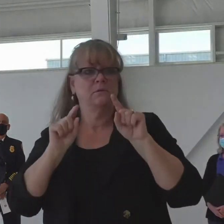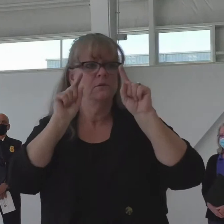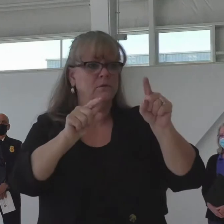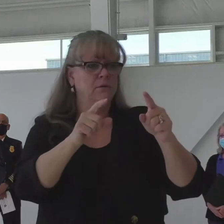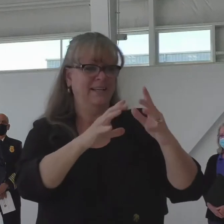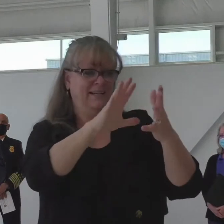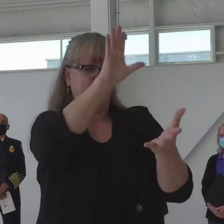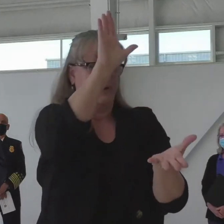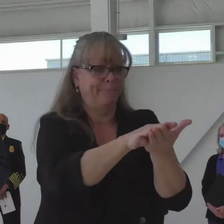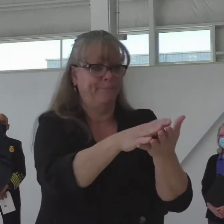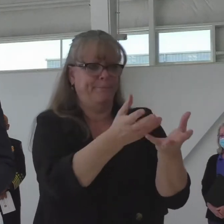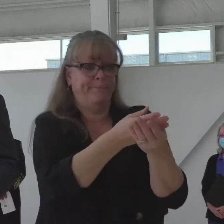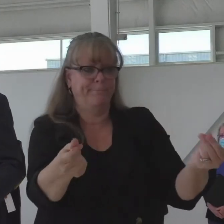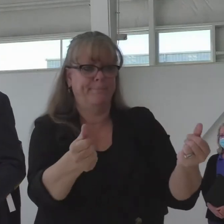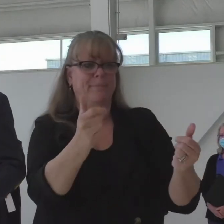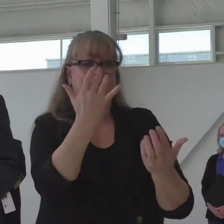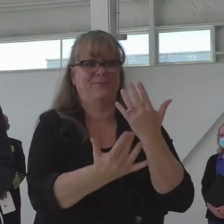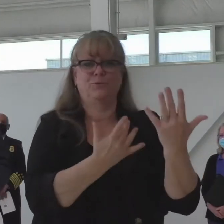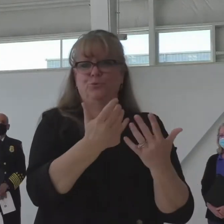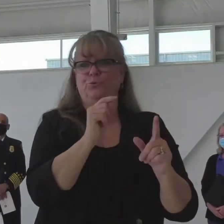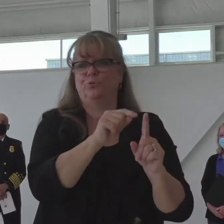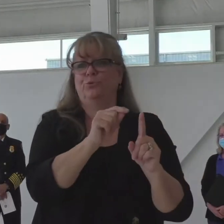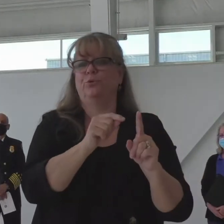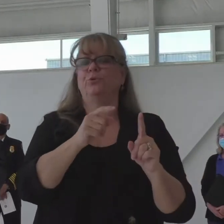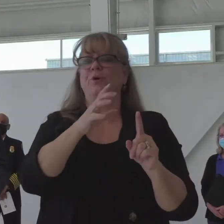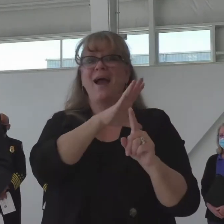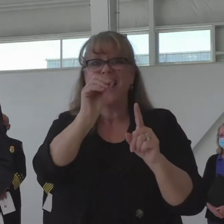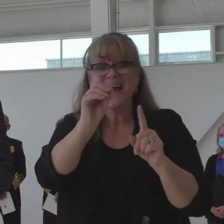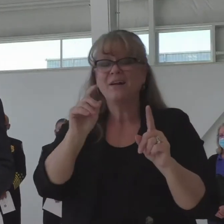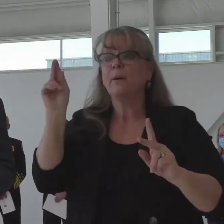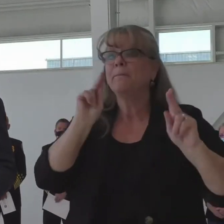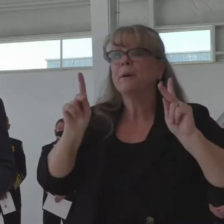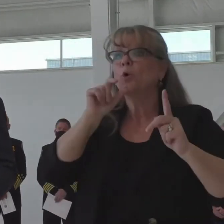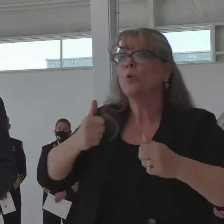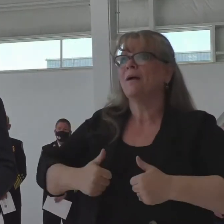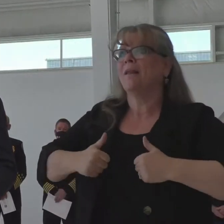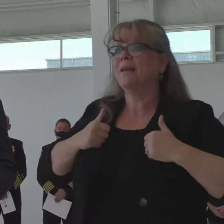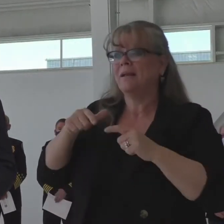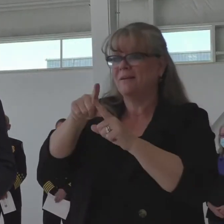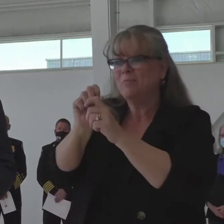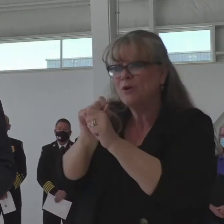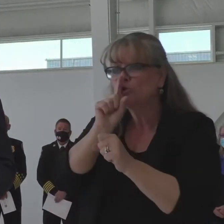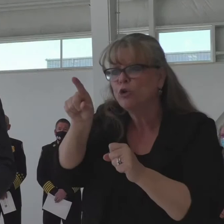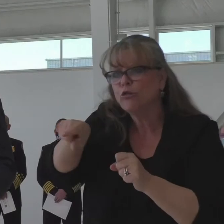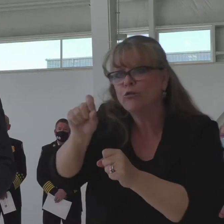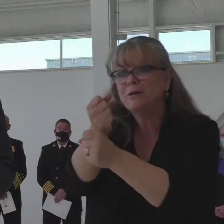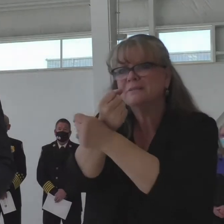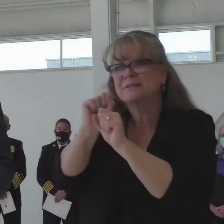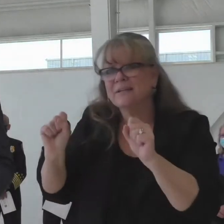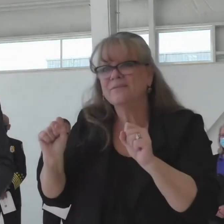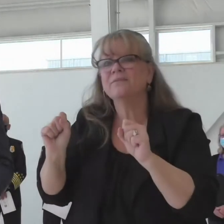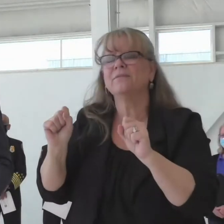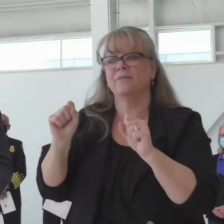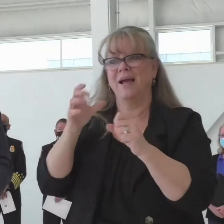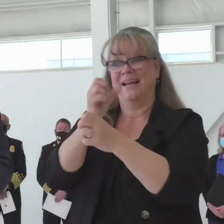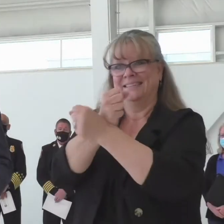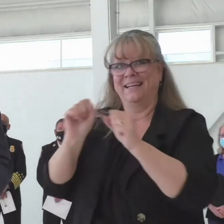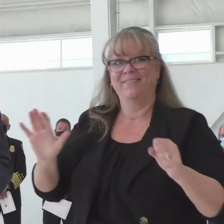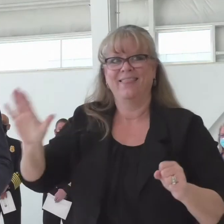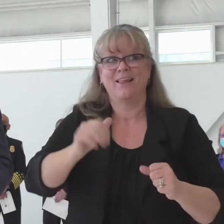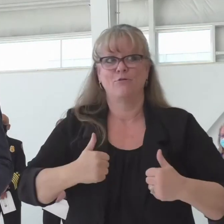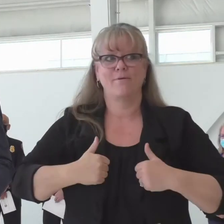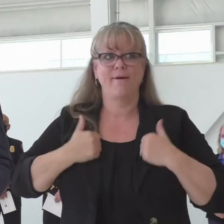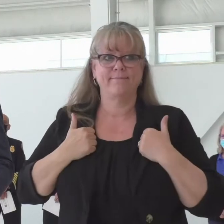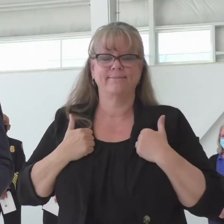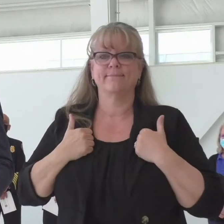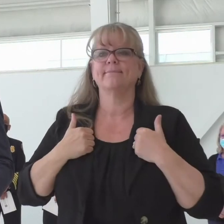citizens are safe, and that we do the very best job that we can to protect life and property in Colorado. It also is important, though, and